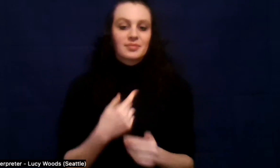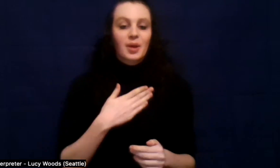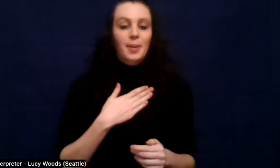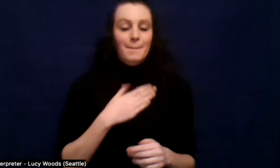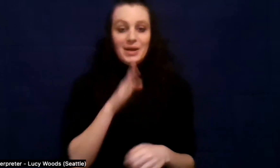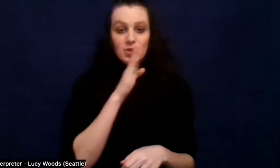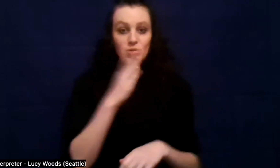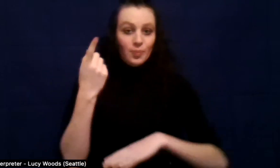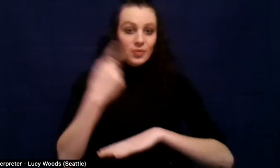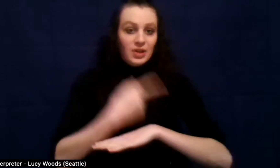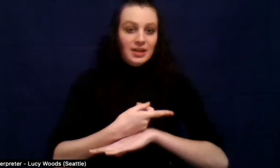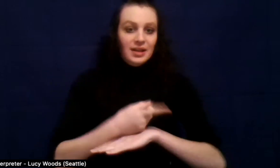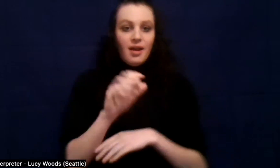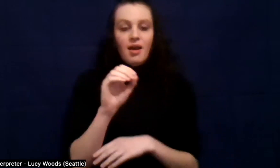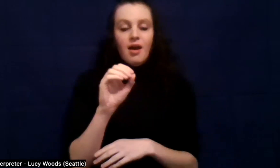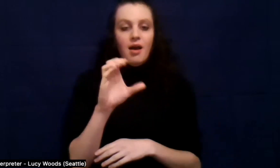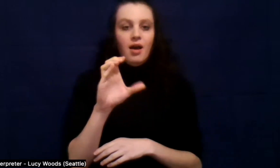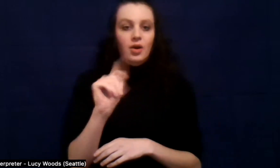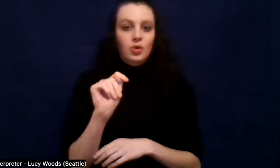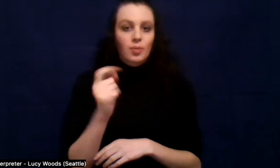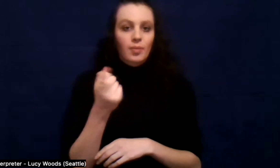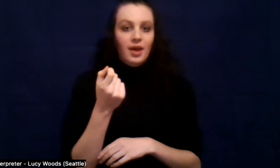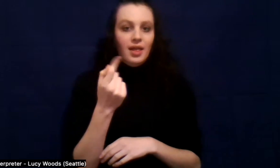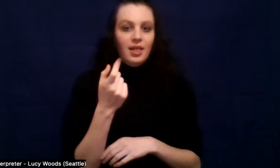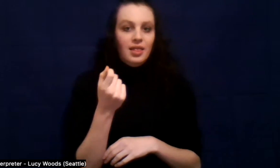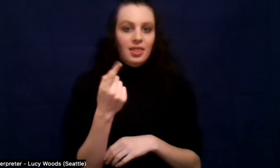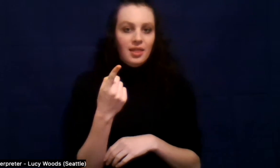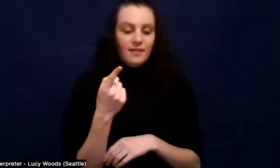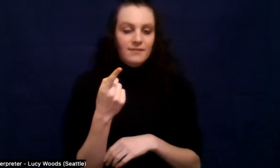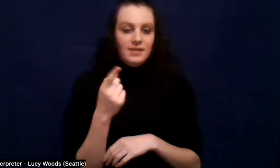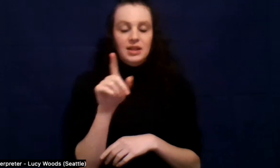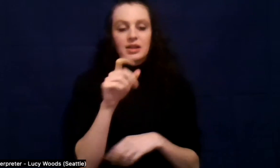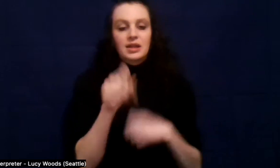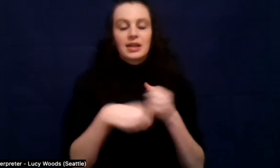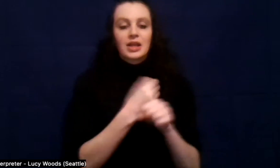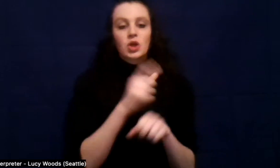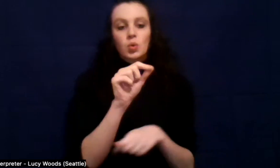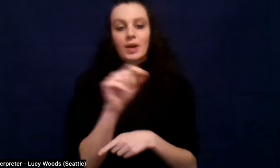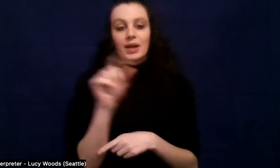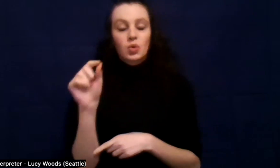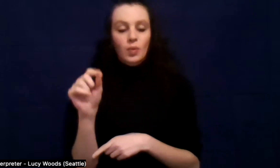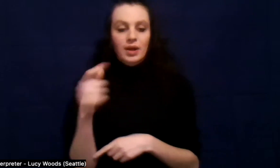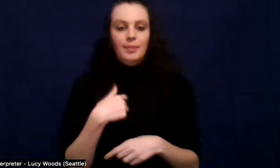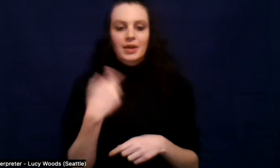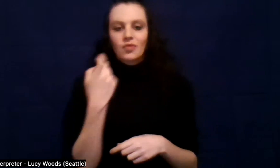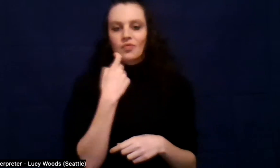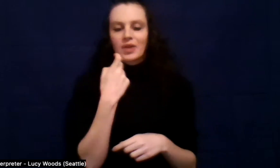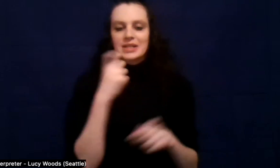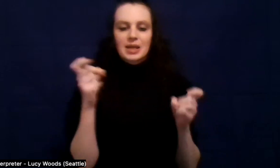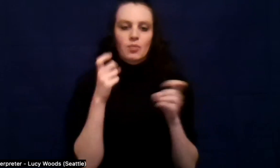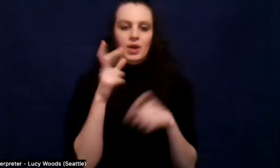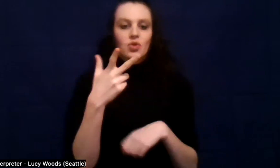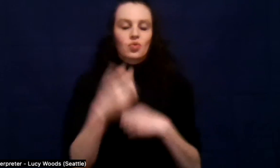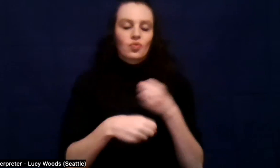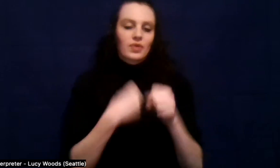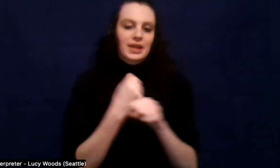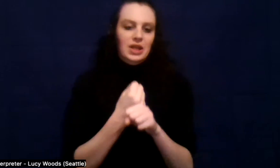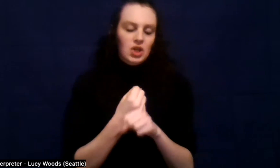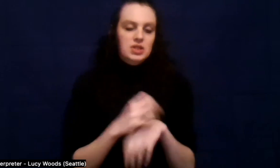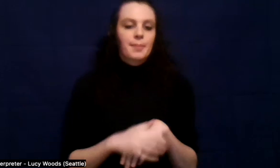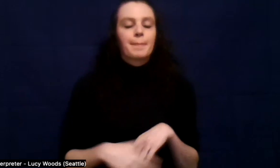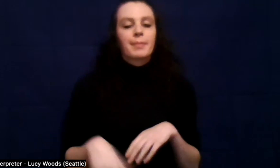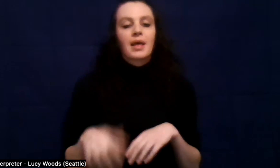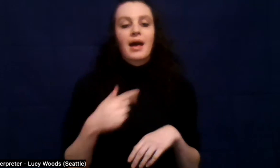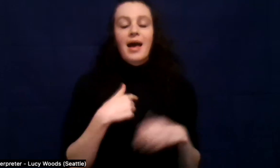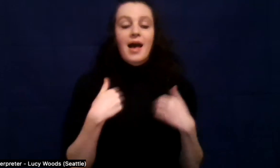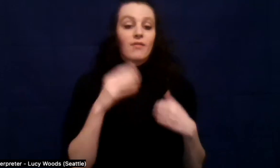is October 11th of 2020, so I just celebrated three years. I have a home group, I have a sponsor,